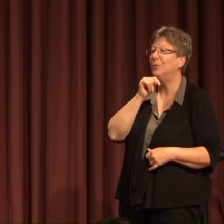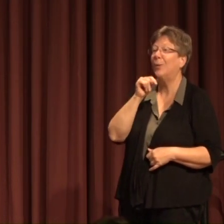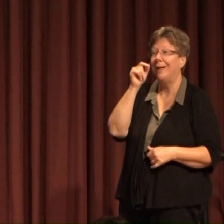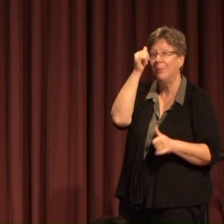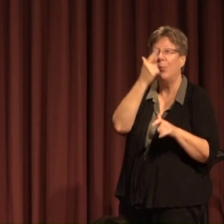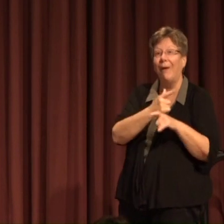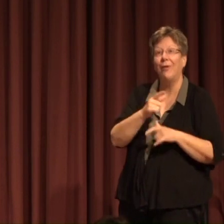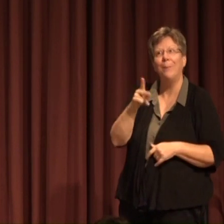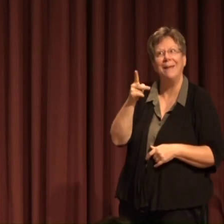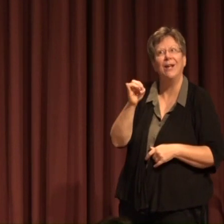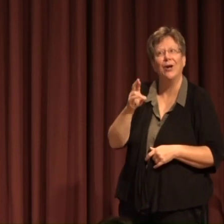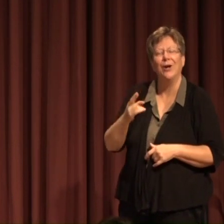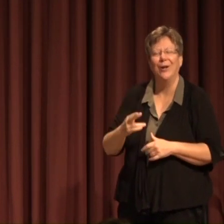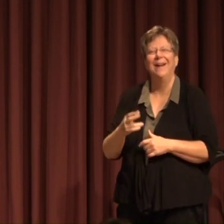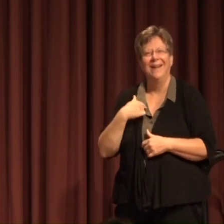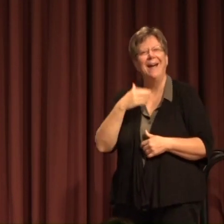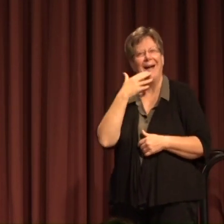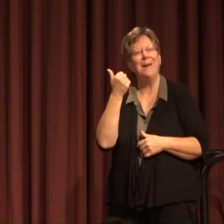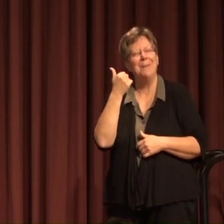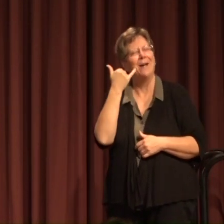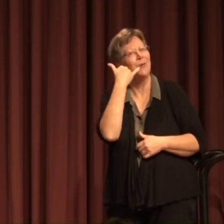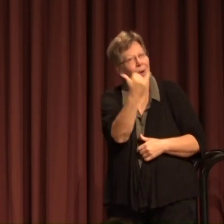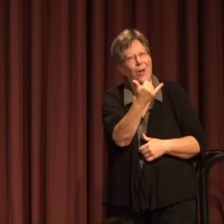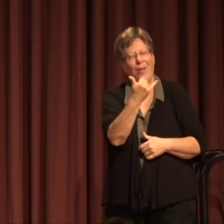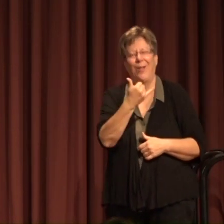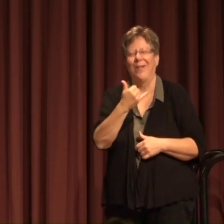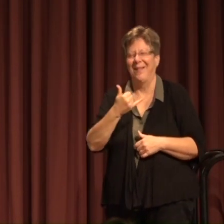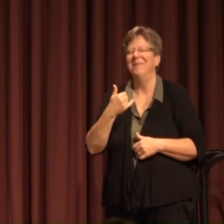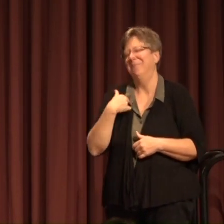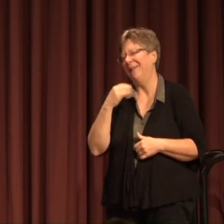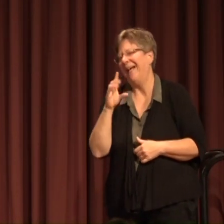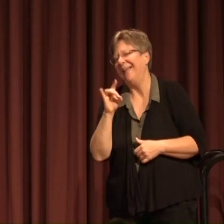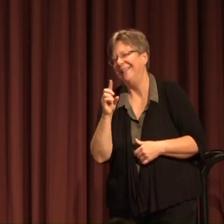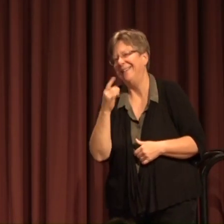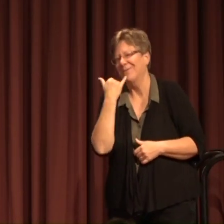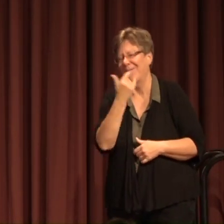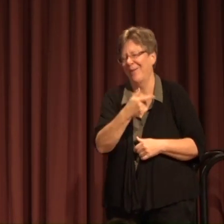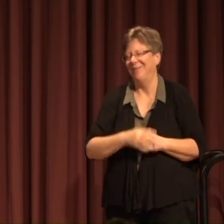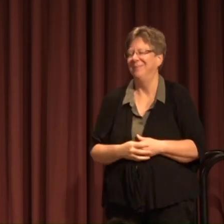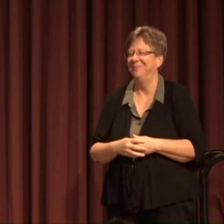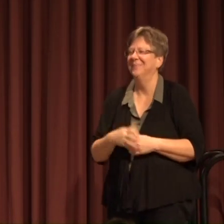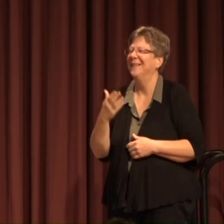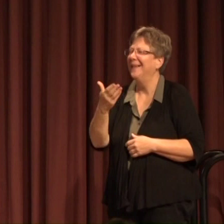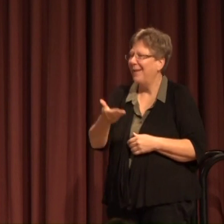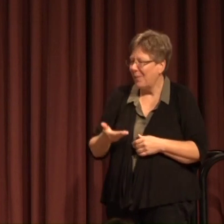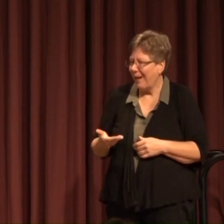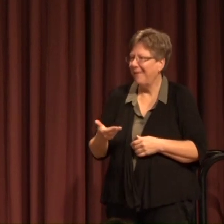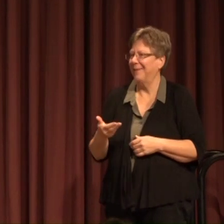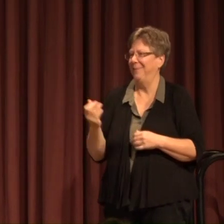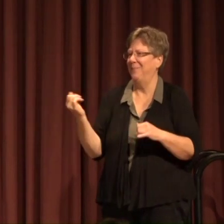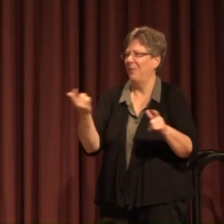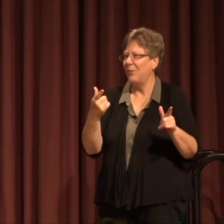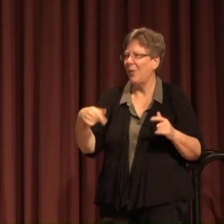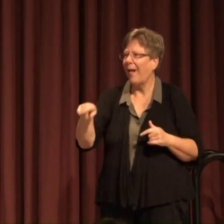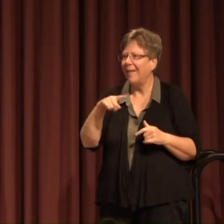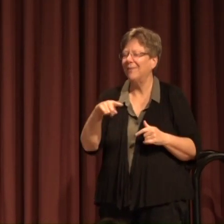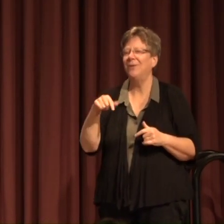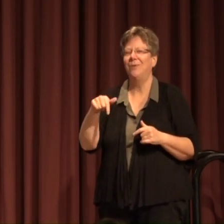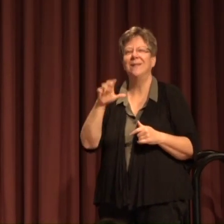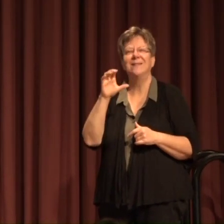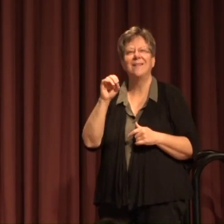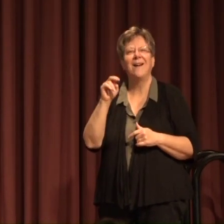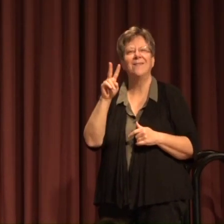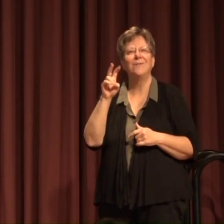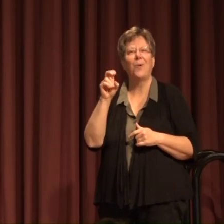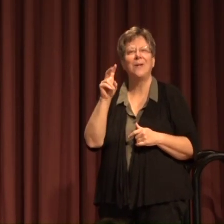I better call him and I did welcome to all of you to this convocation